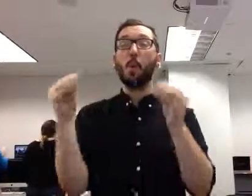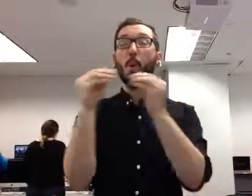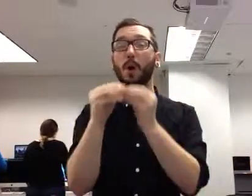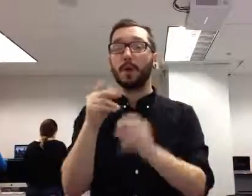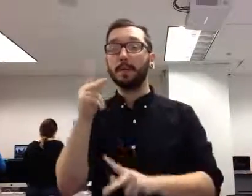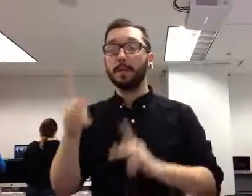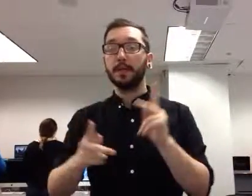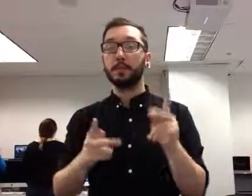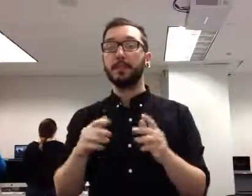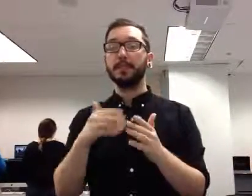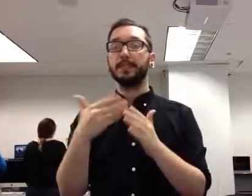Why?